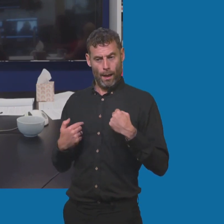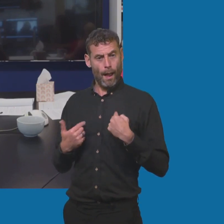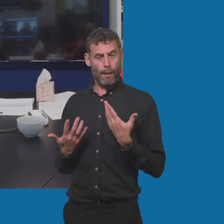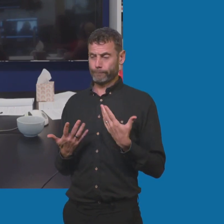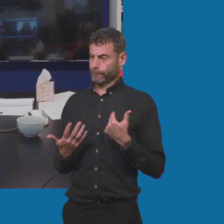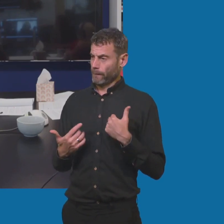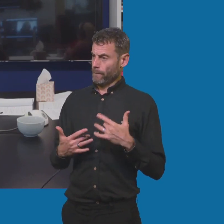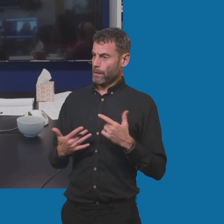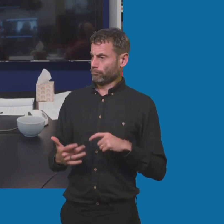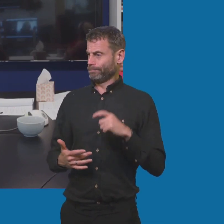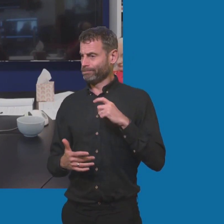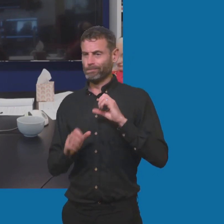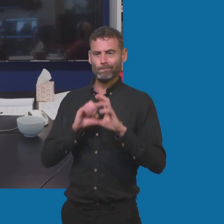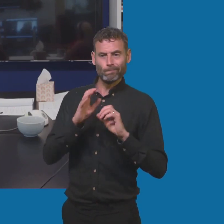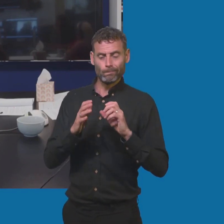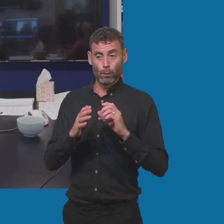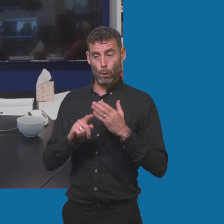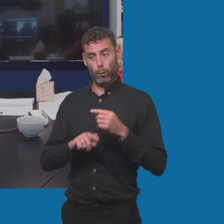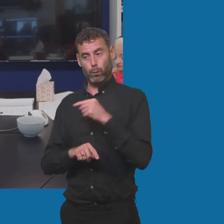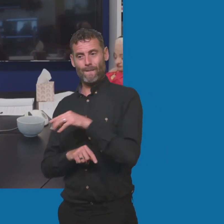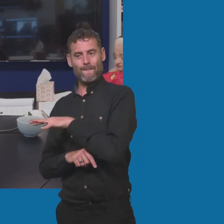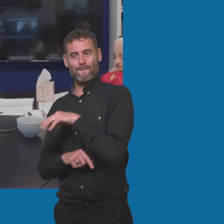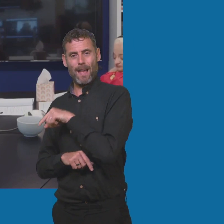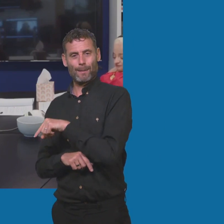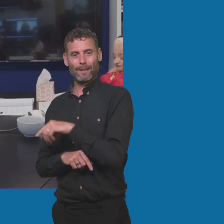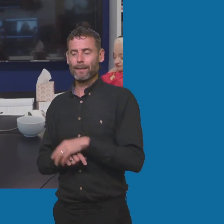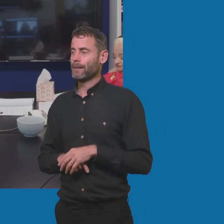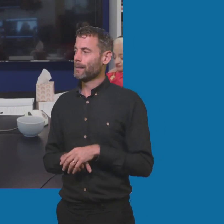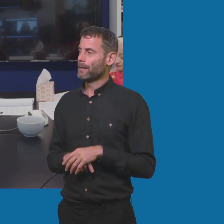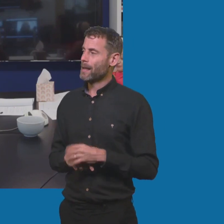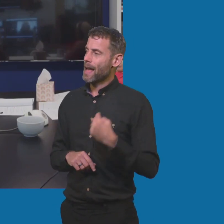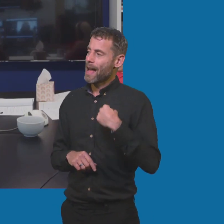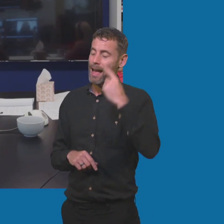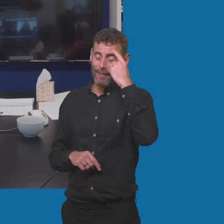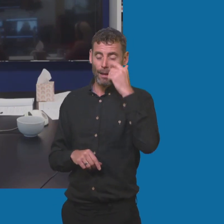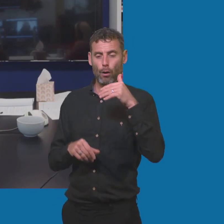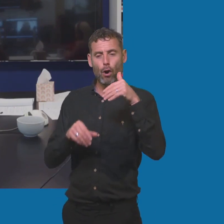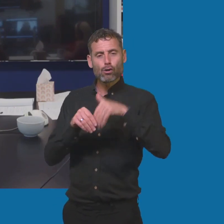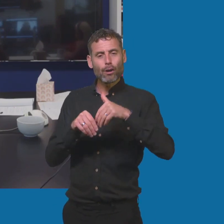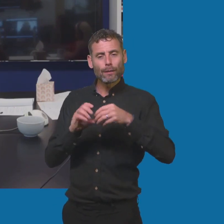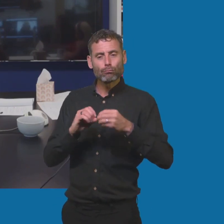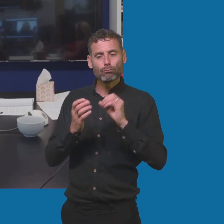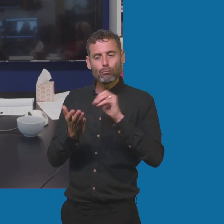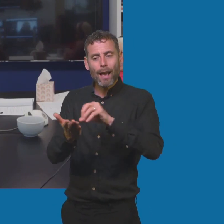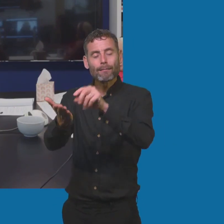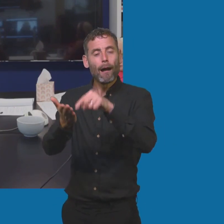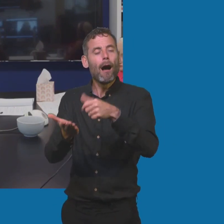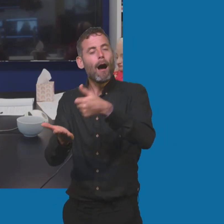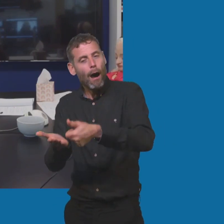15 second clip and then people moving on, yeah, they like it at the time, but I think people really reading and spending